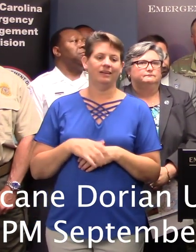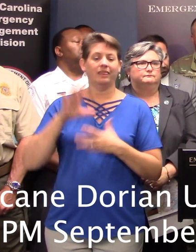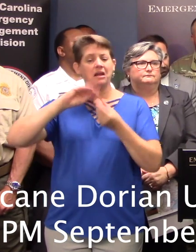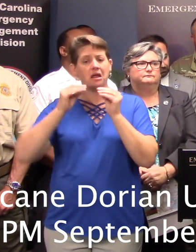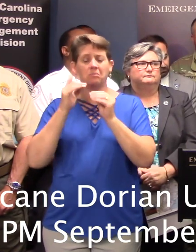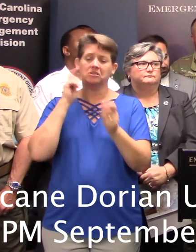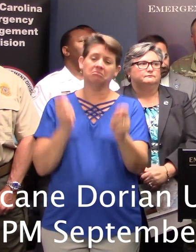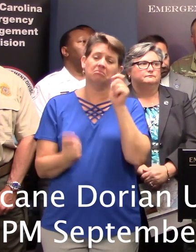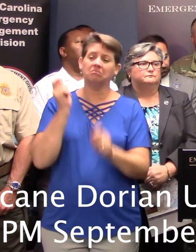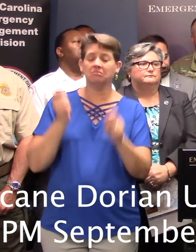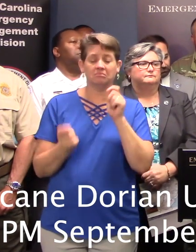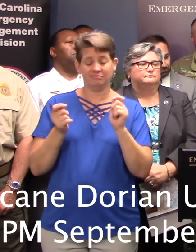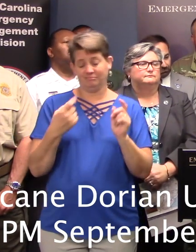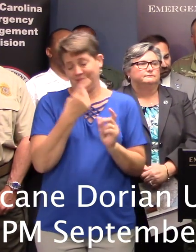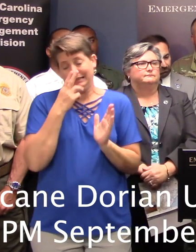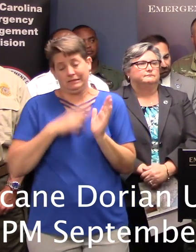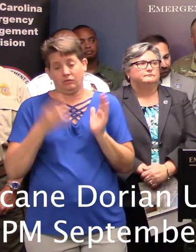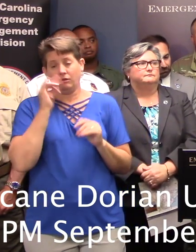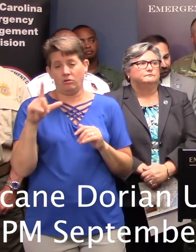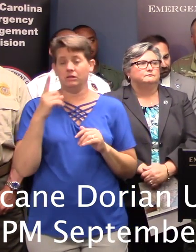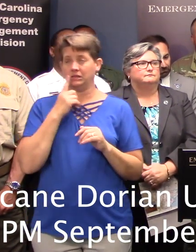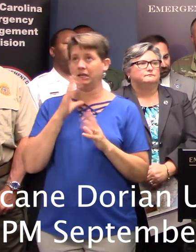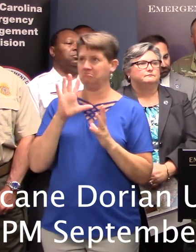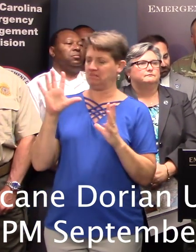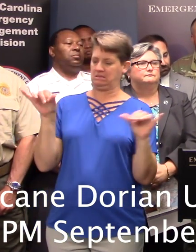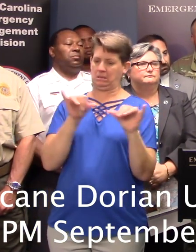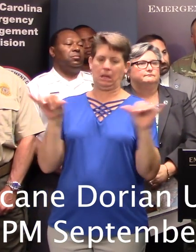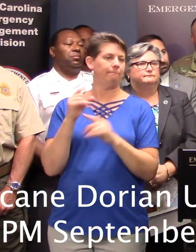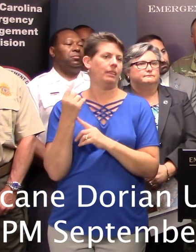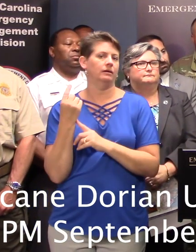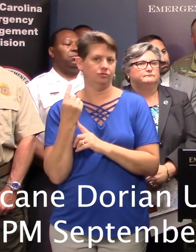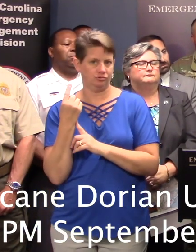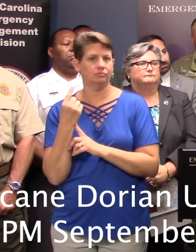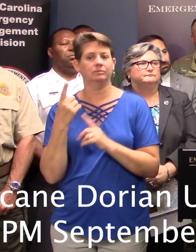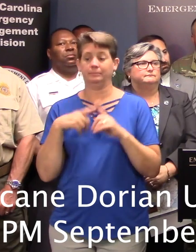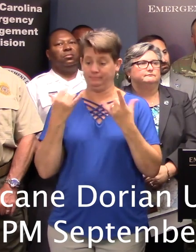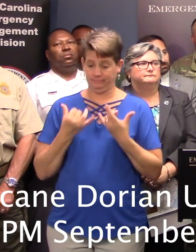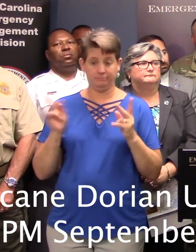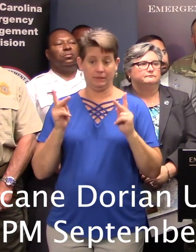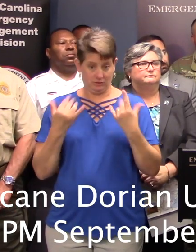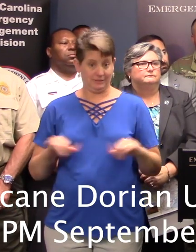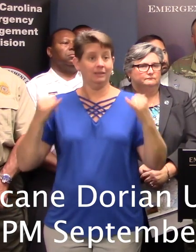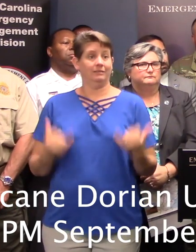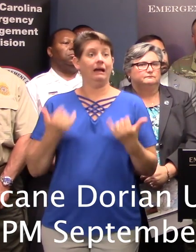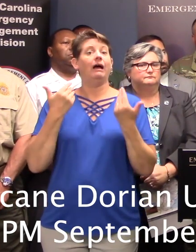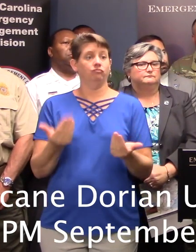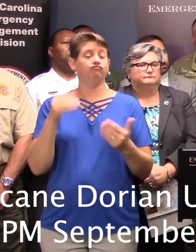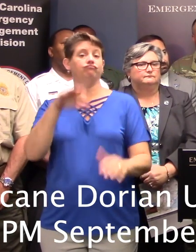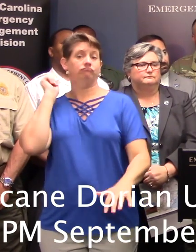about, as the Director of Secretary Hall said, about the same as it was last year. But people are still leaving right now.